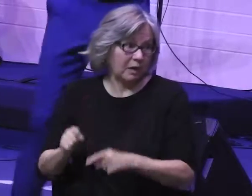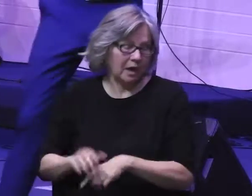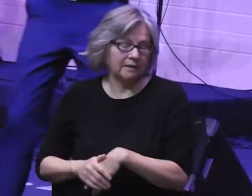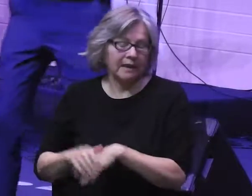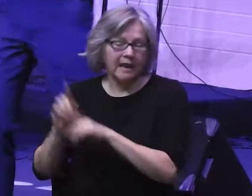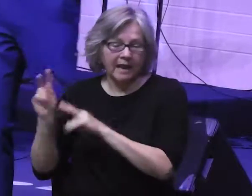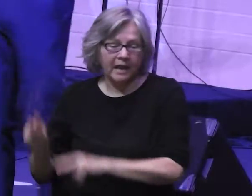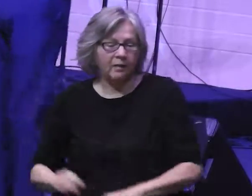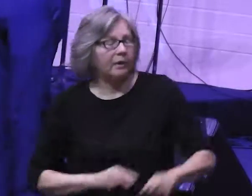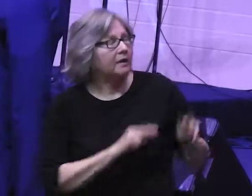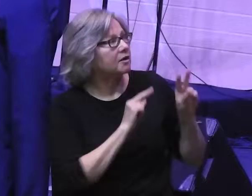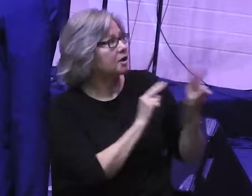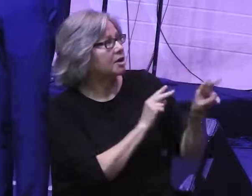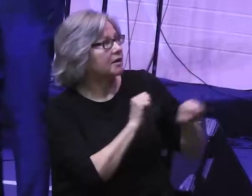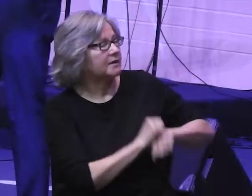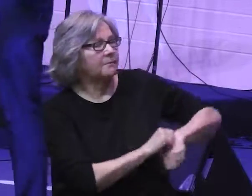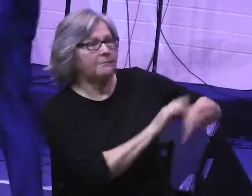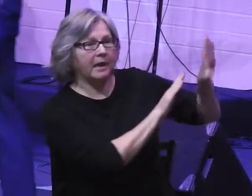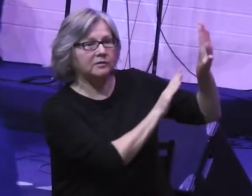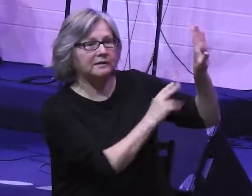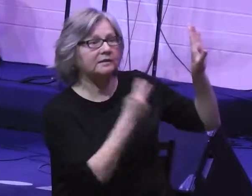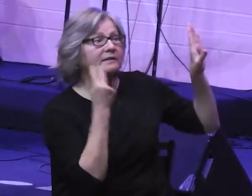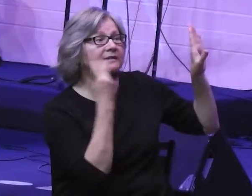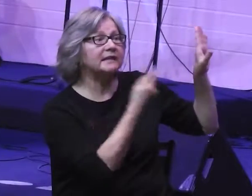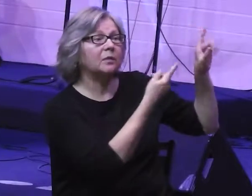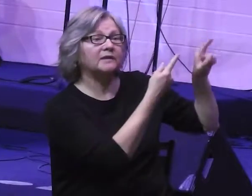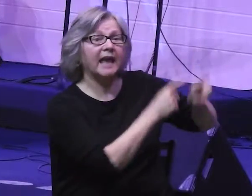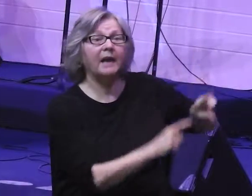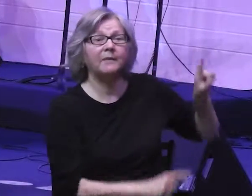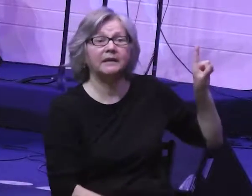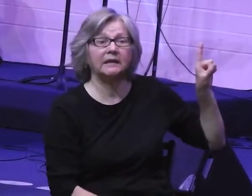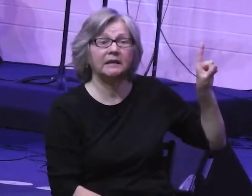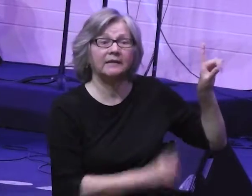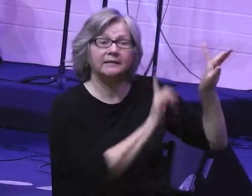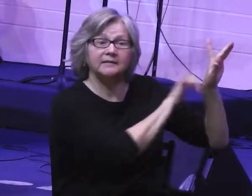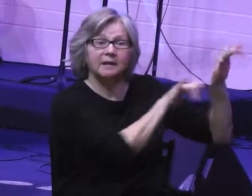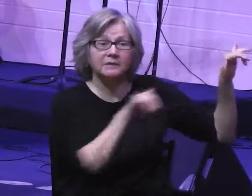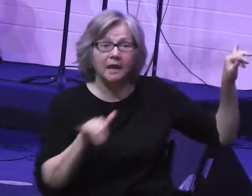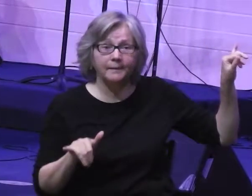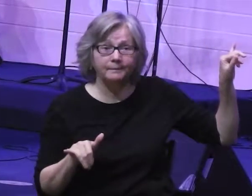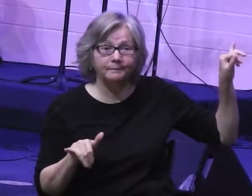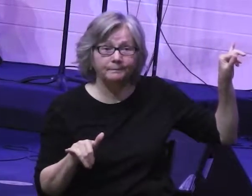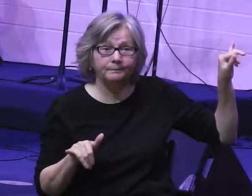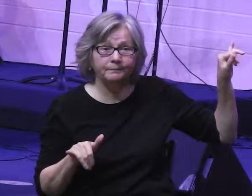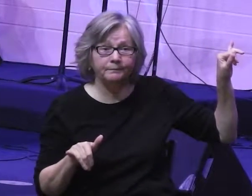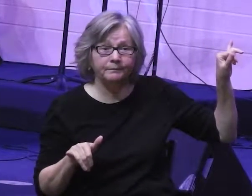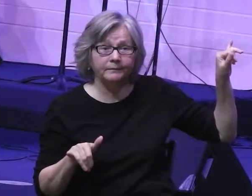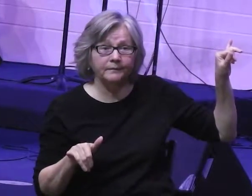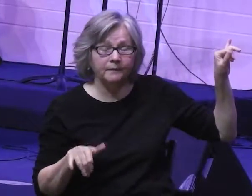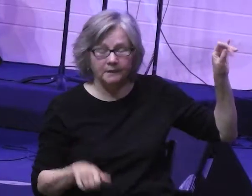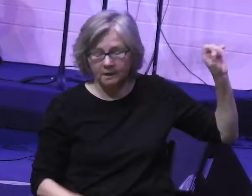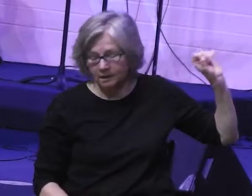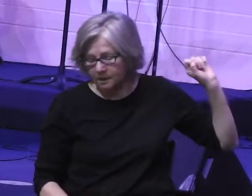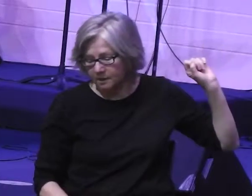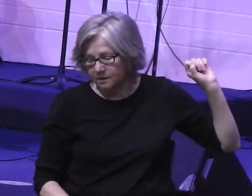worship is going on, and we move to the top of the mountain to see what was happening simultaneously as the people are making this